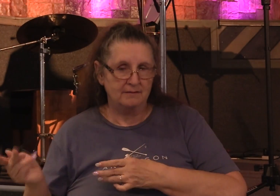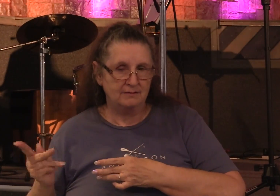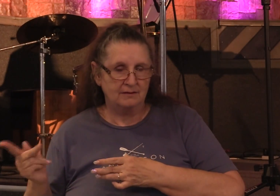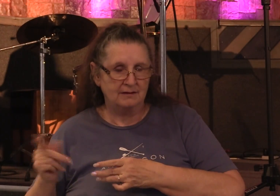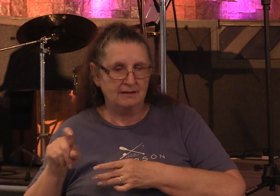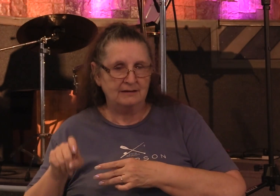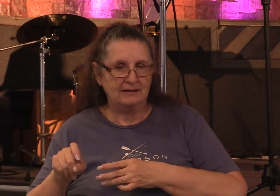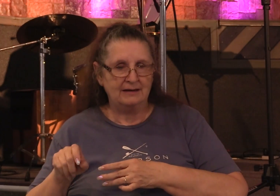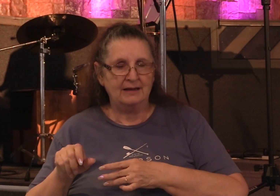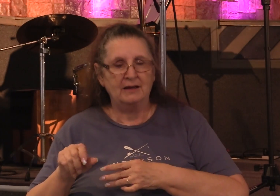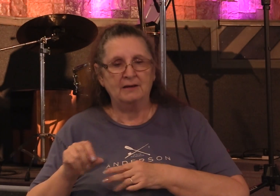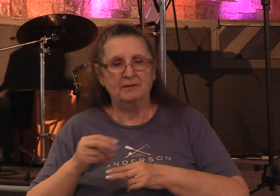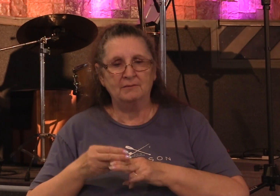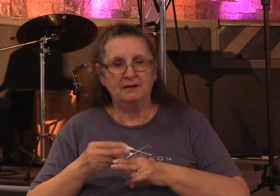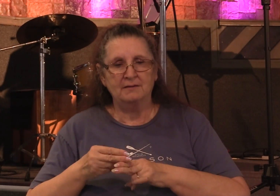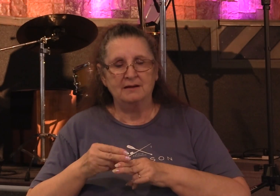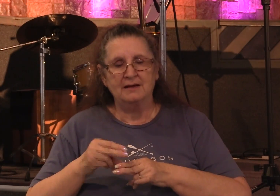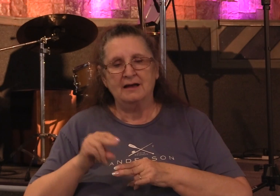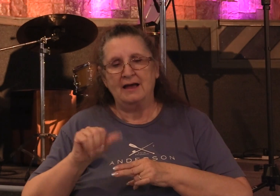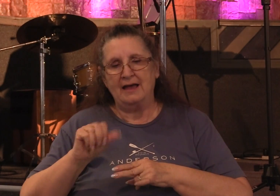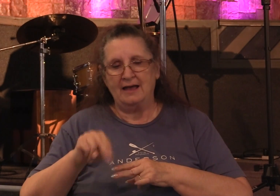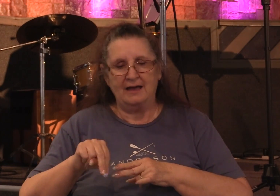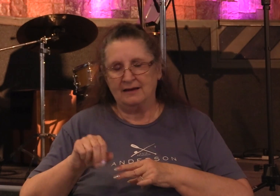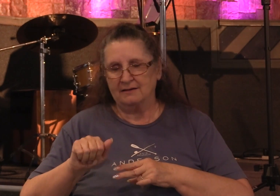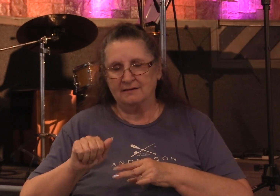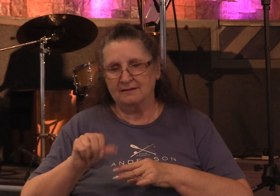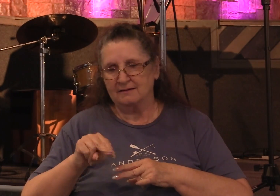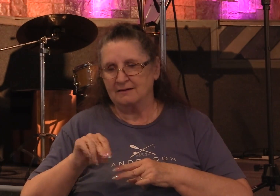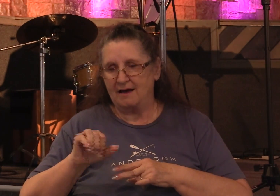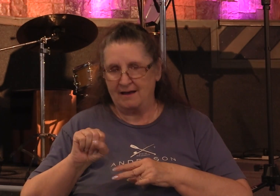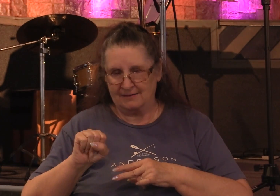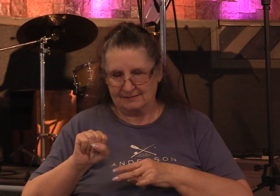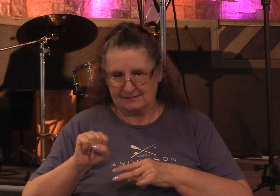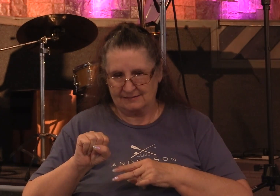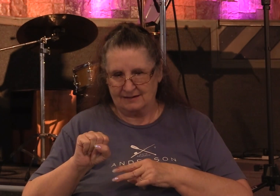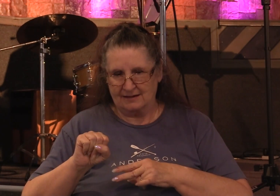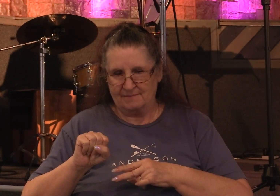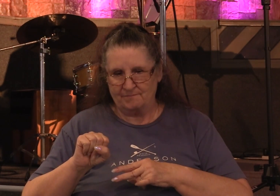Ananias and Sapphira. They certainly weren't cheerful givers.